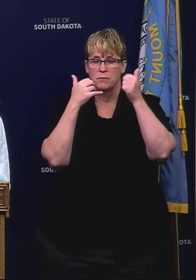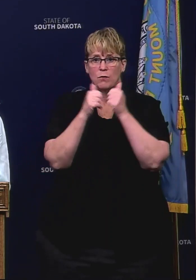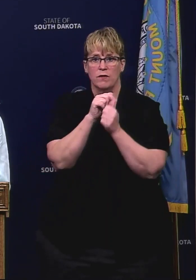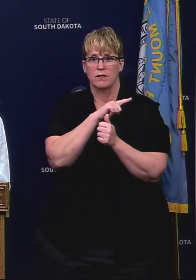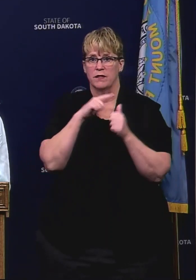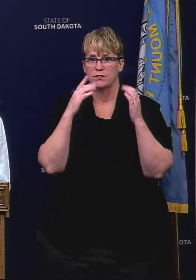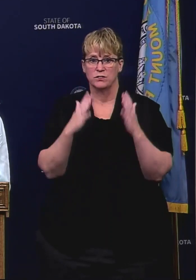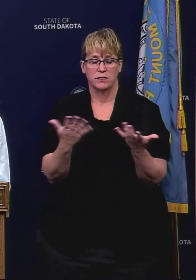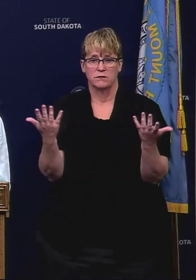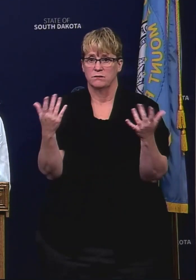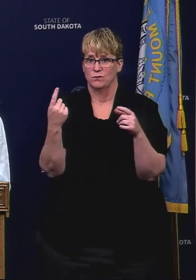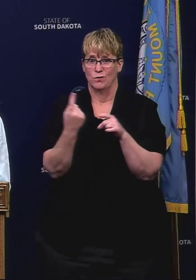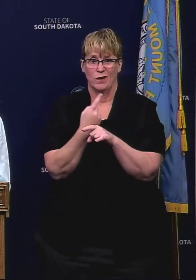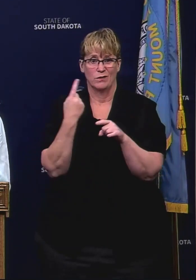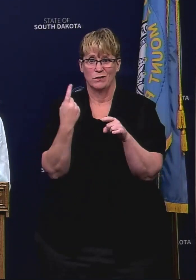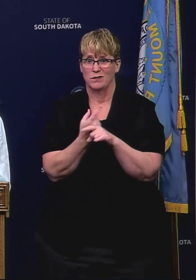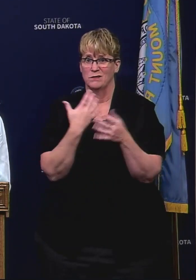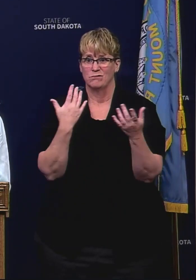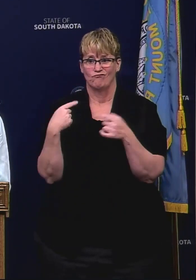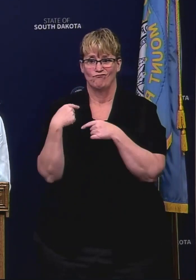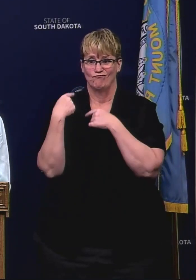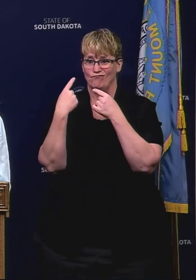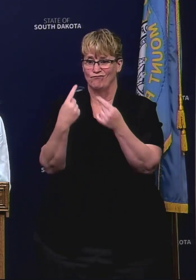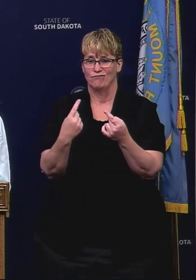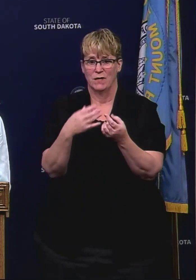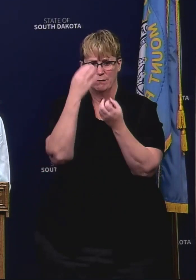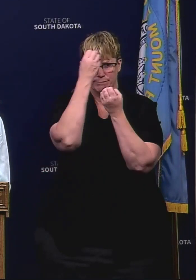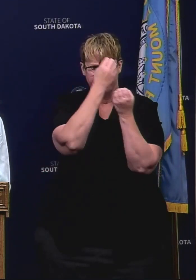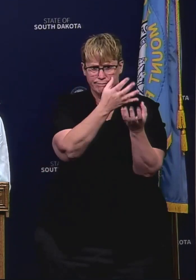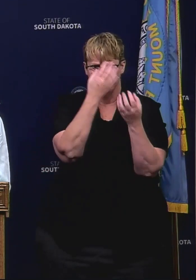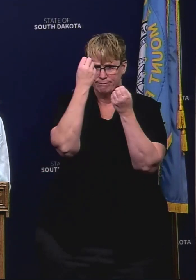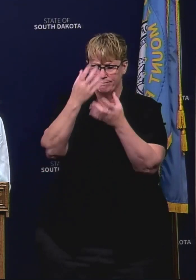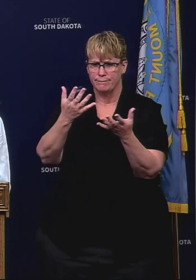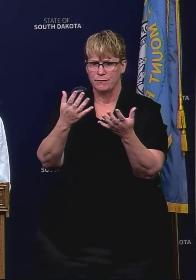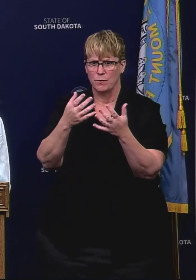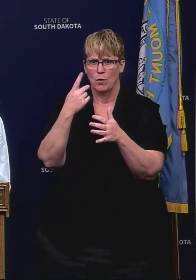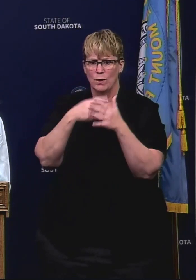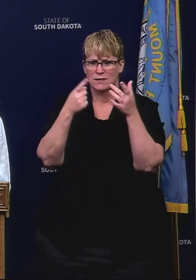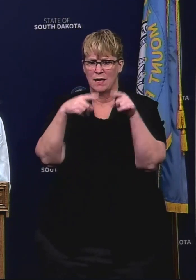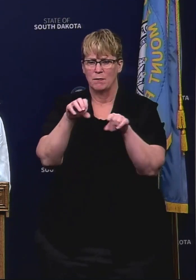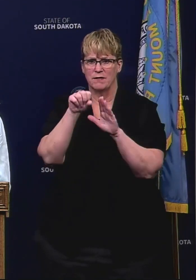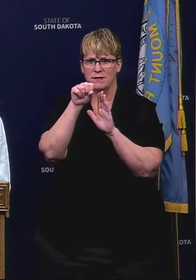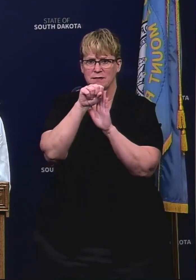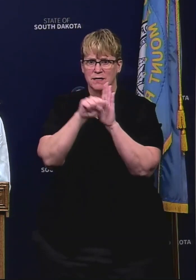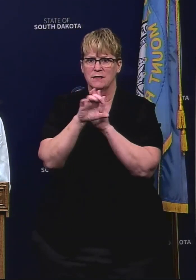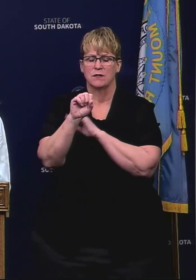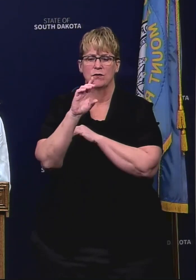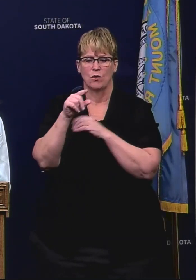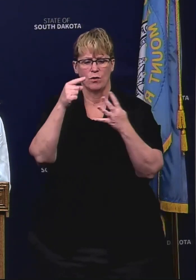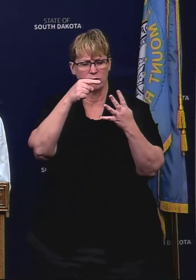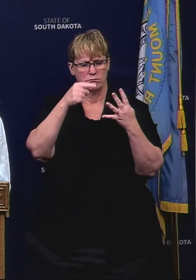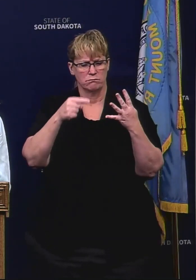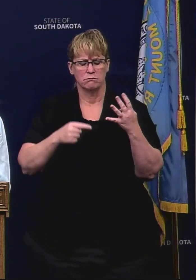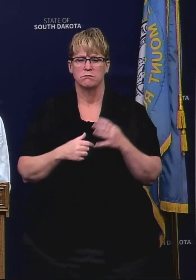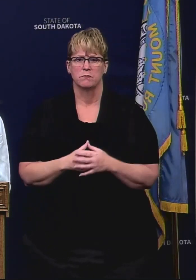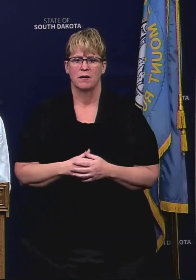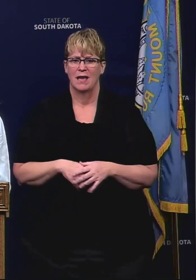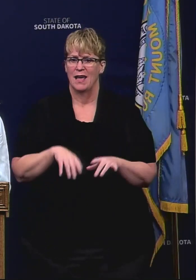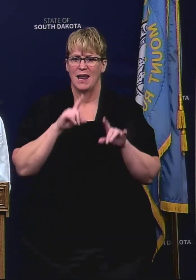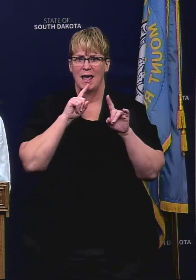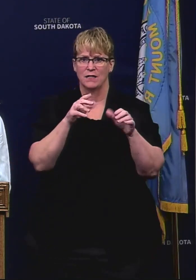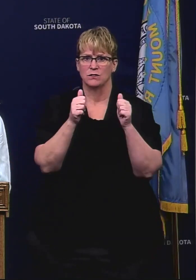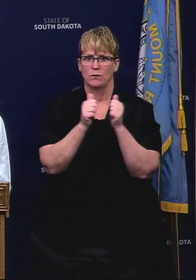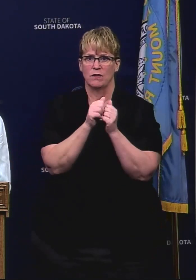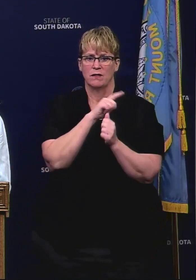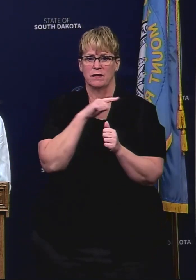regularly and have been updating them on situations that we're dealing with across the state of South Dakota and answering all